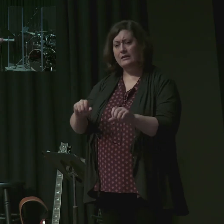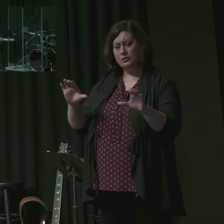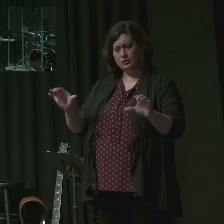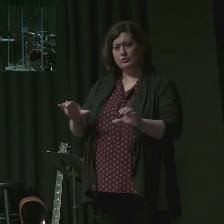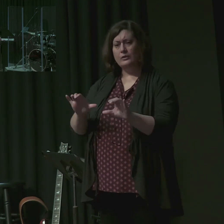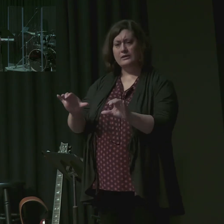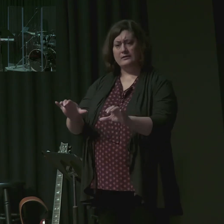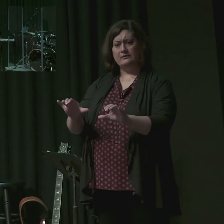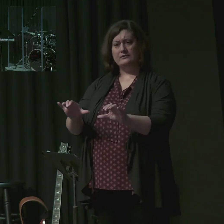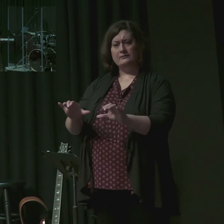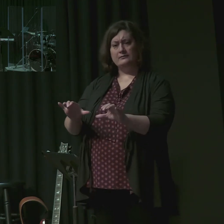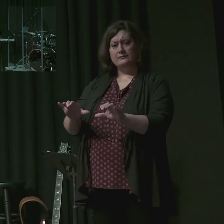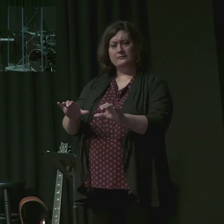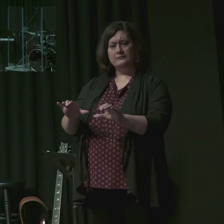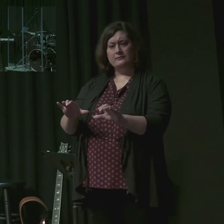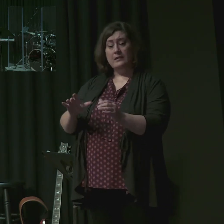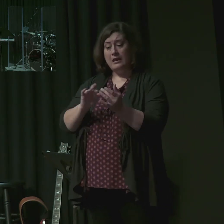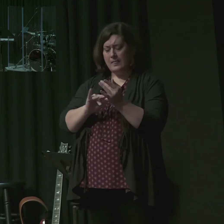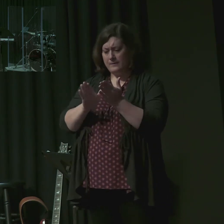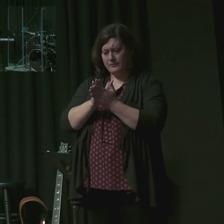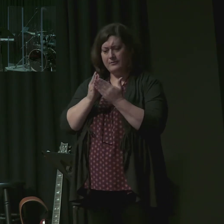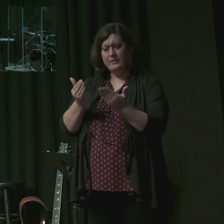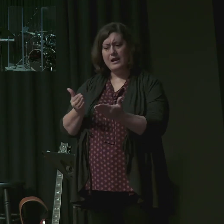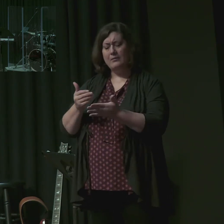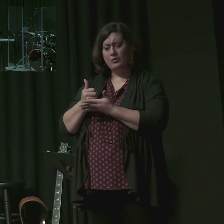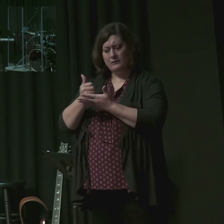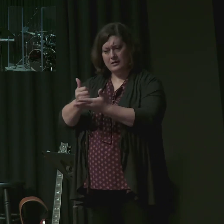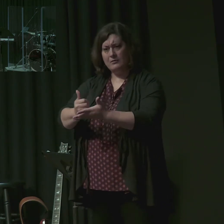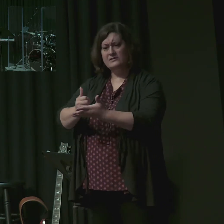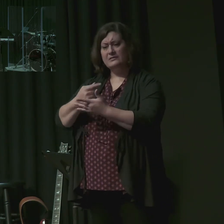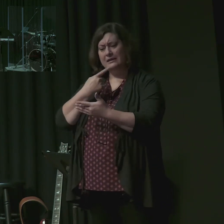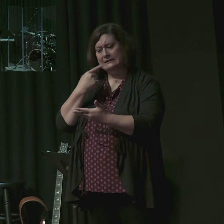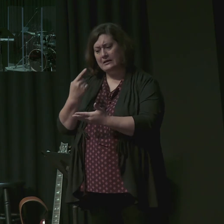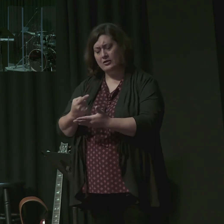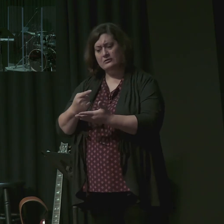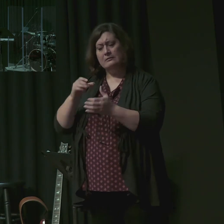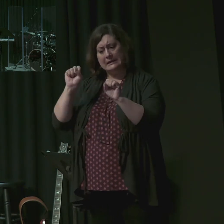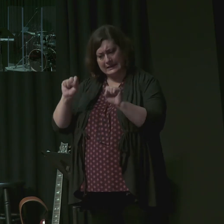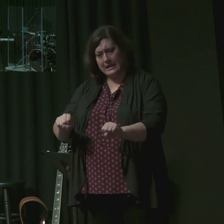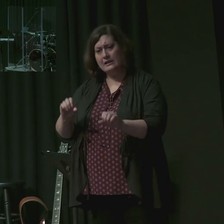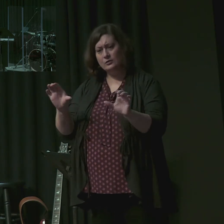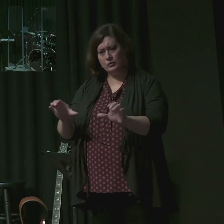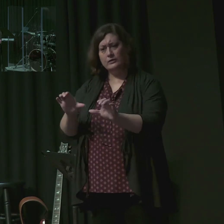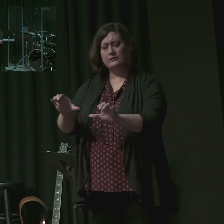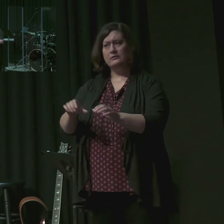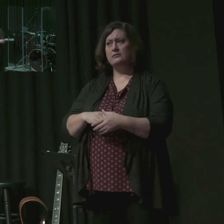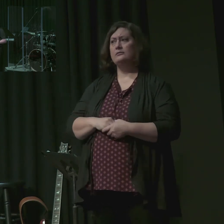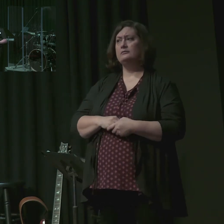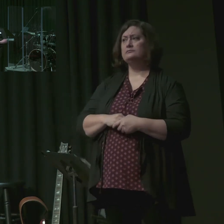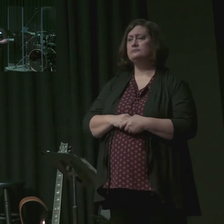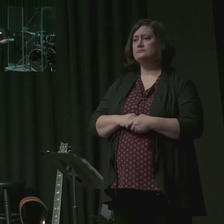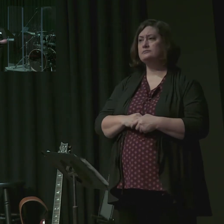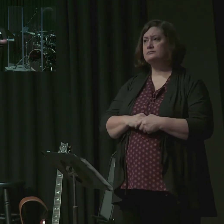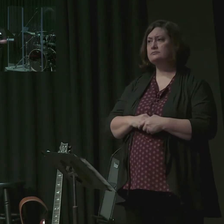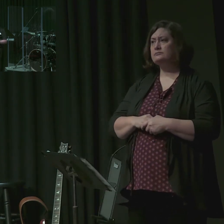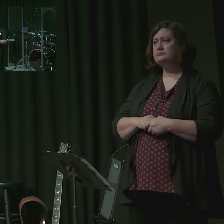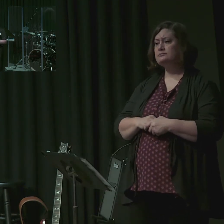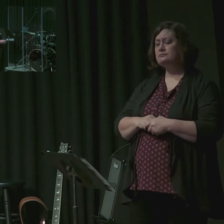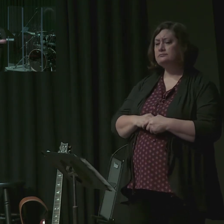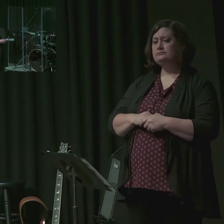Scripture-equipped man minister? How does he serve? The solemn and serious words that are